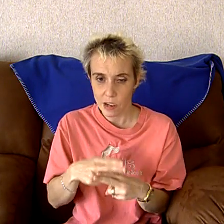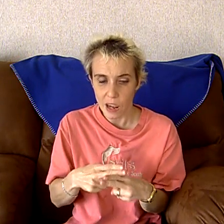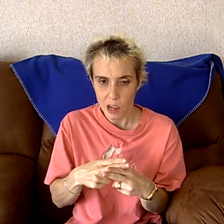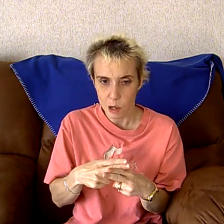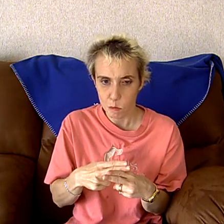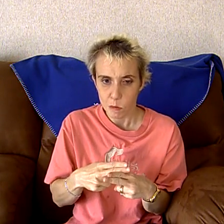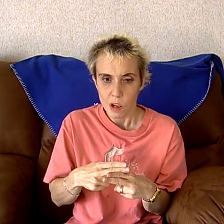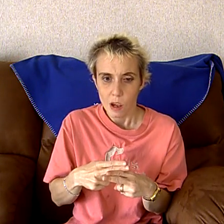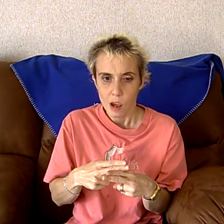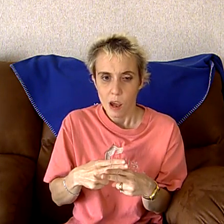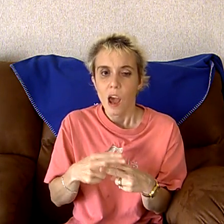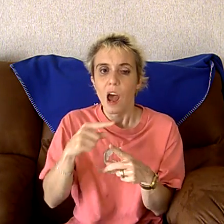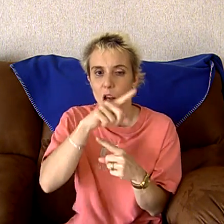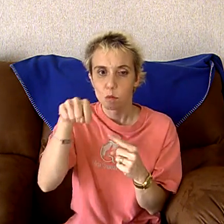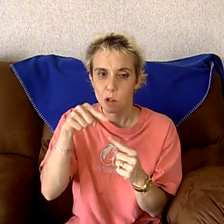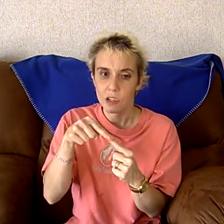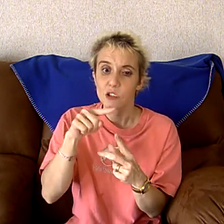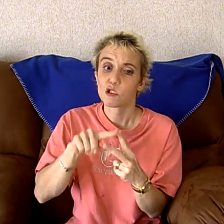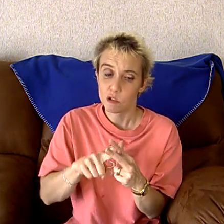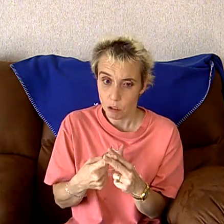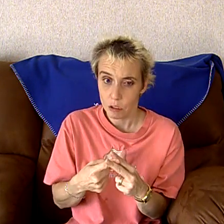name and when it starts.